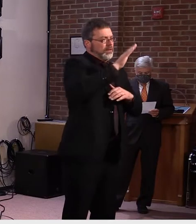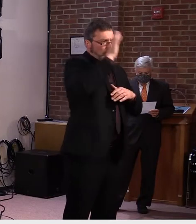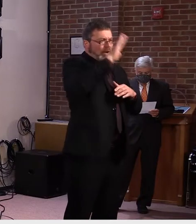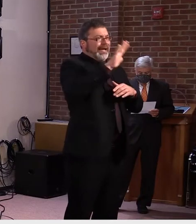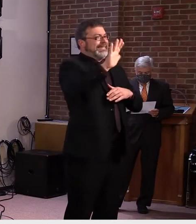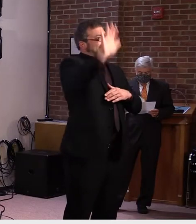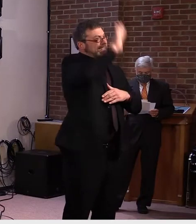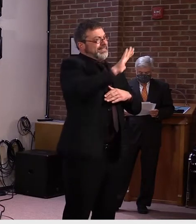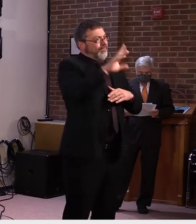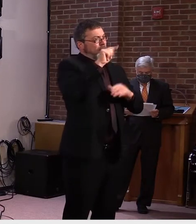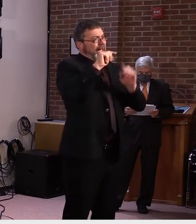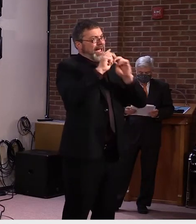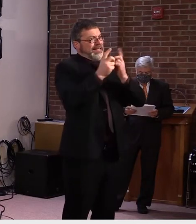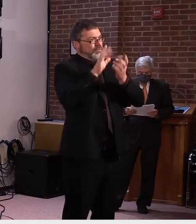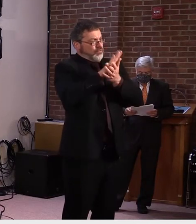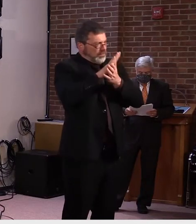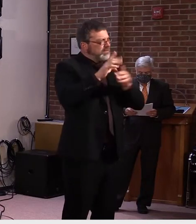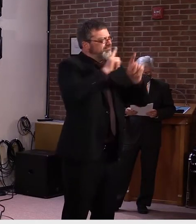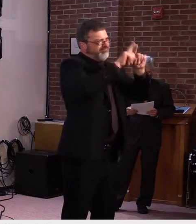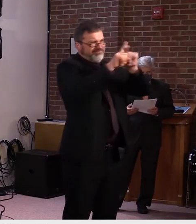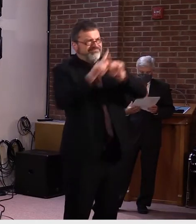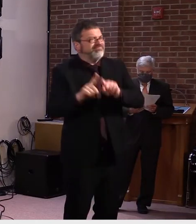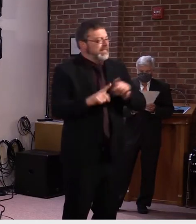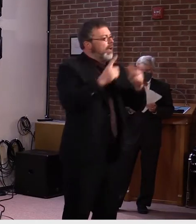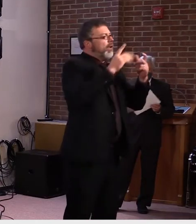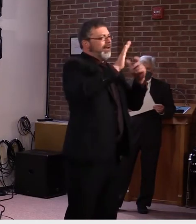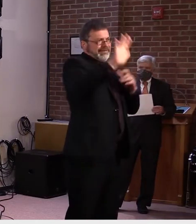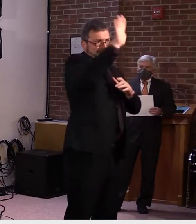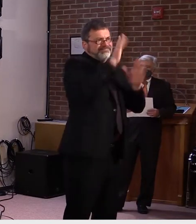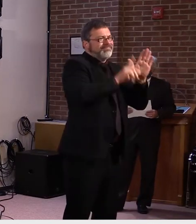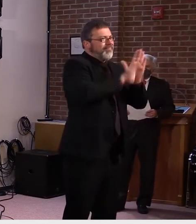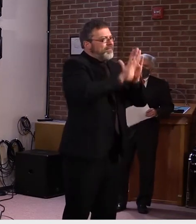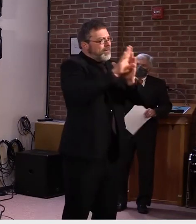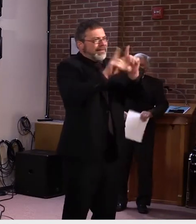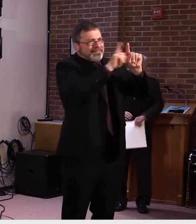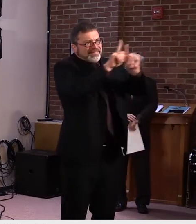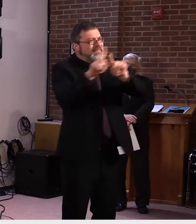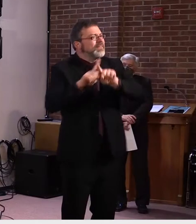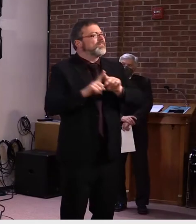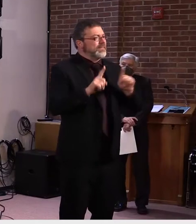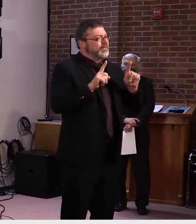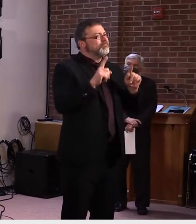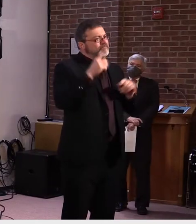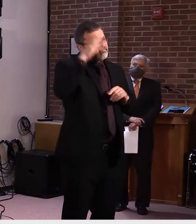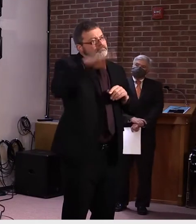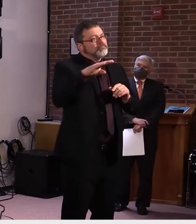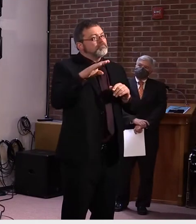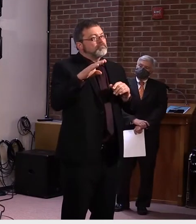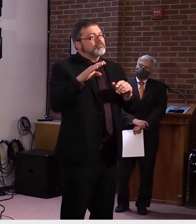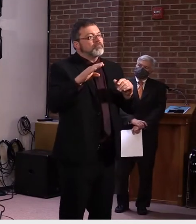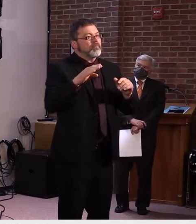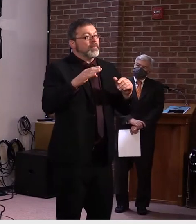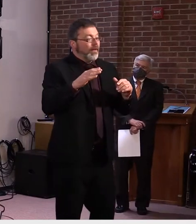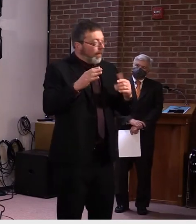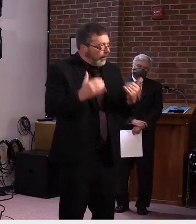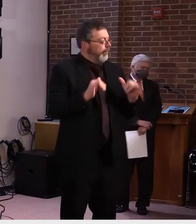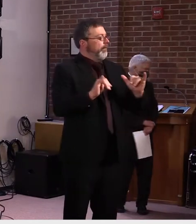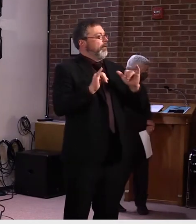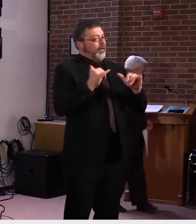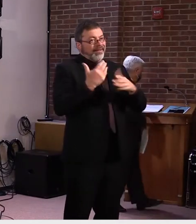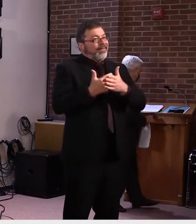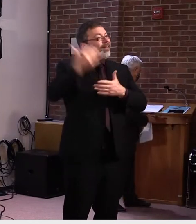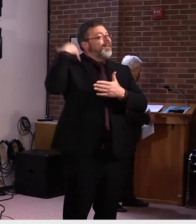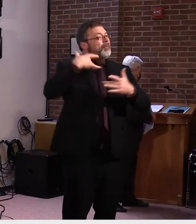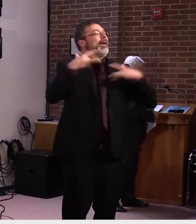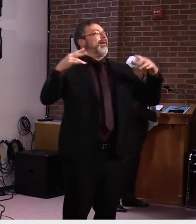the work that is necessary to be able to switch between in-person and remote learning makes this especially difficult. So I think it's